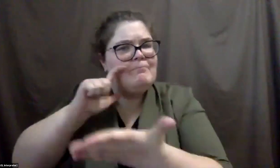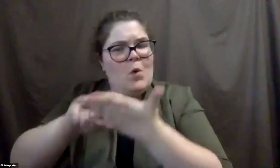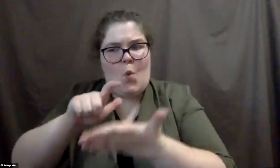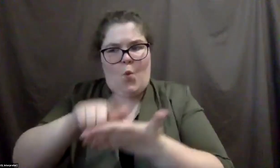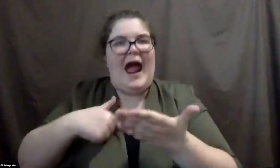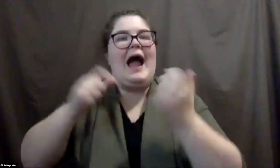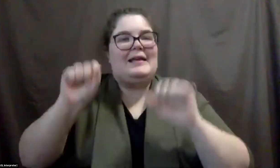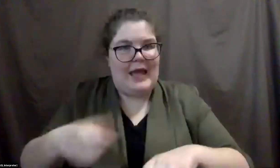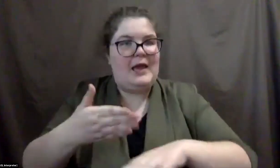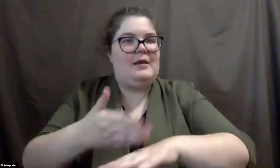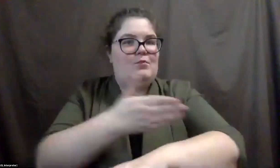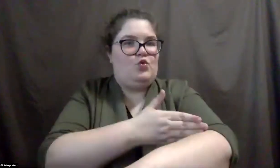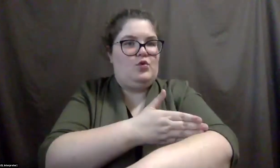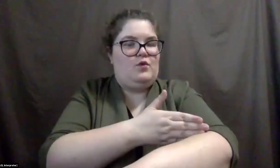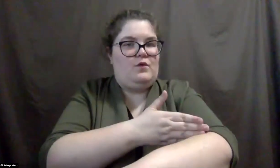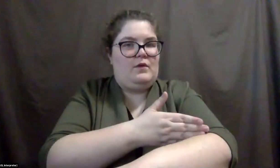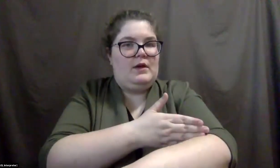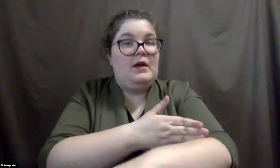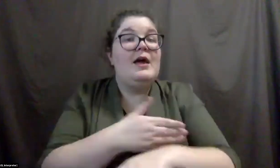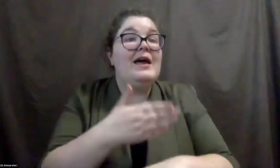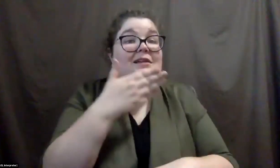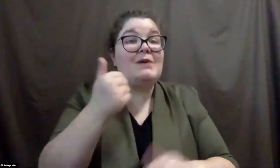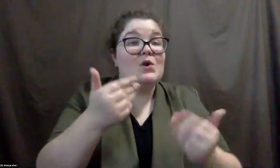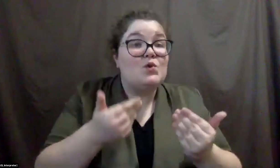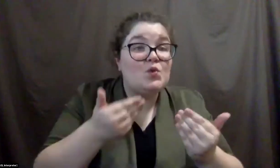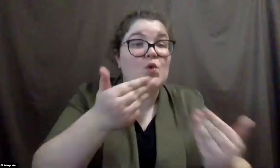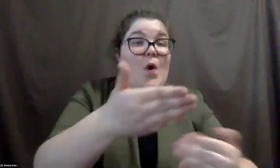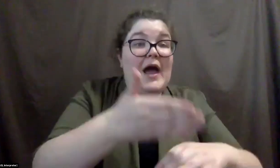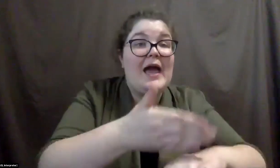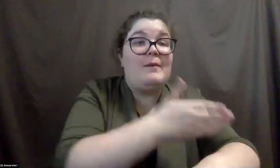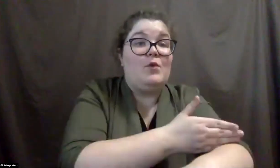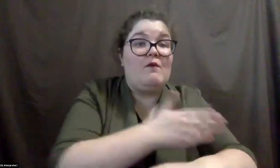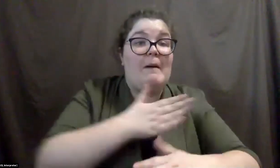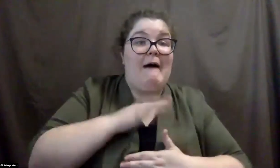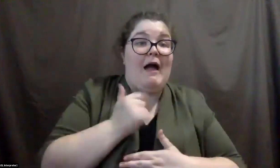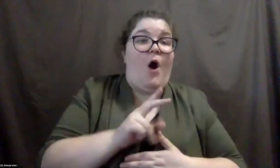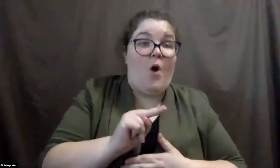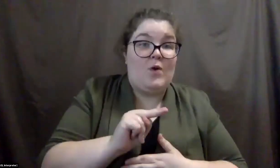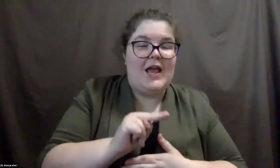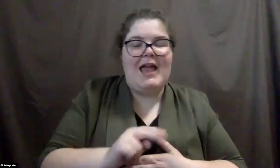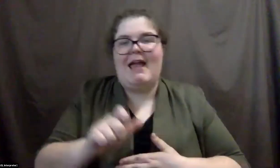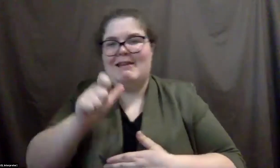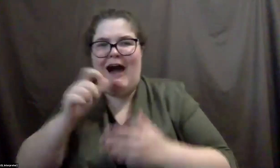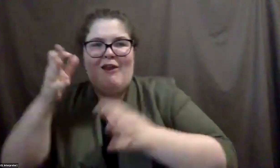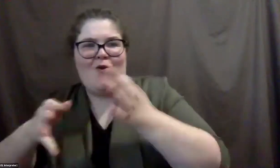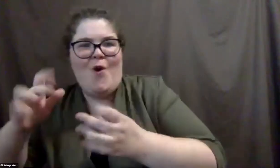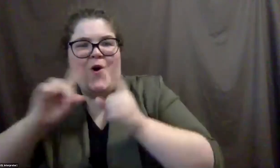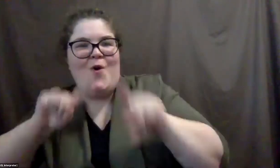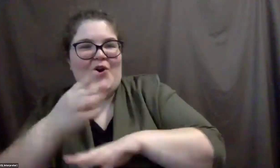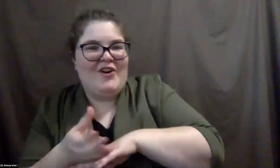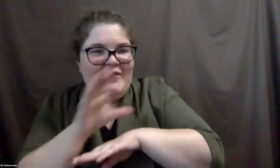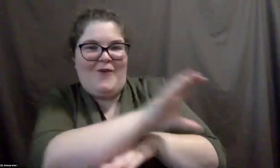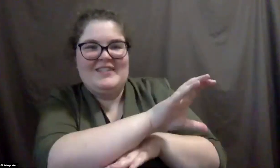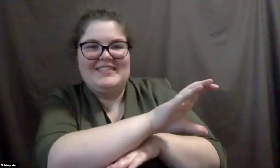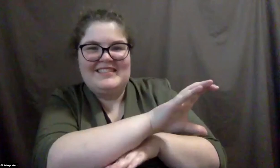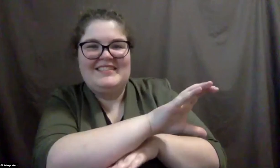improve on, because it's certainly a lot better to do that, um, uh, on your own before, um, you've got, you know, civil enforcement,